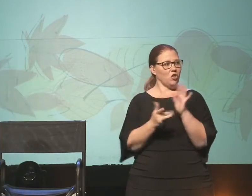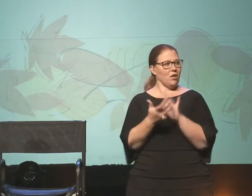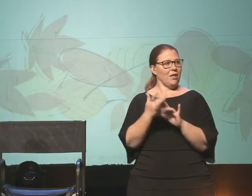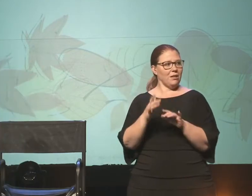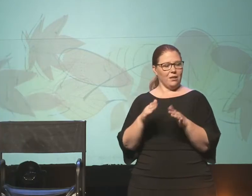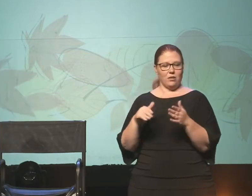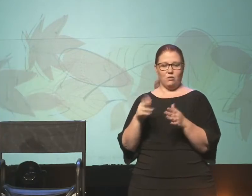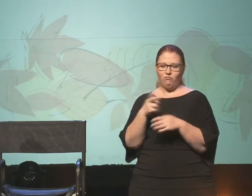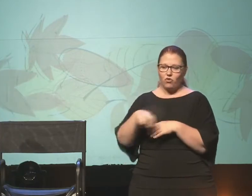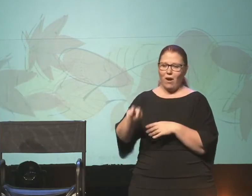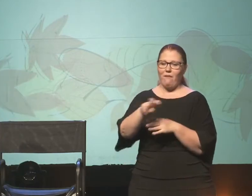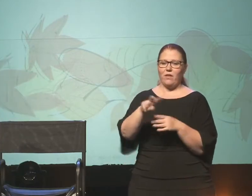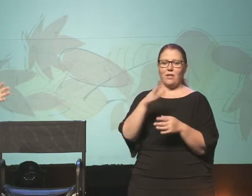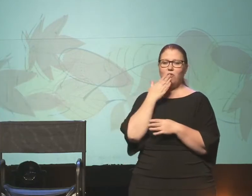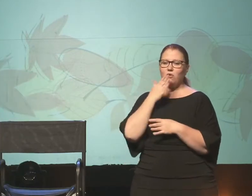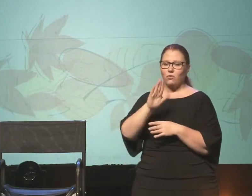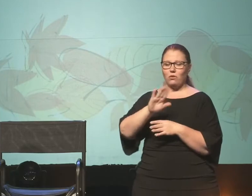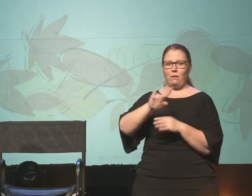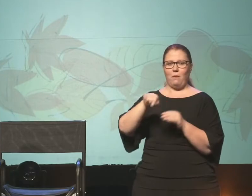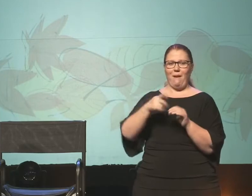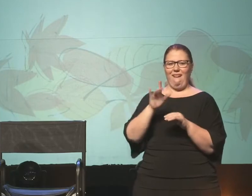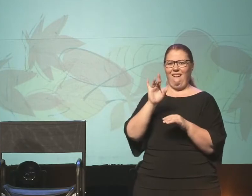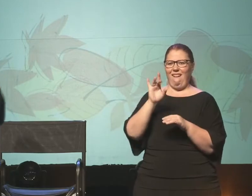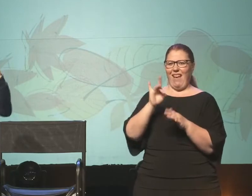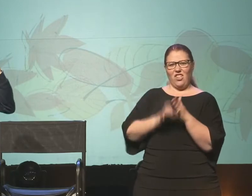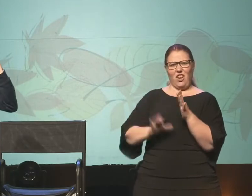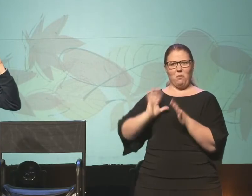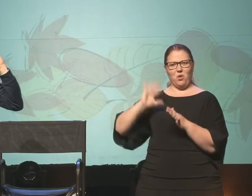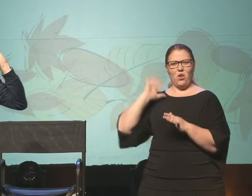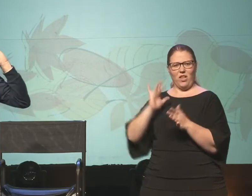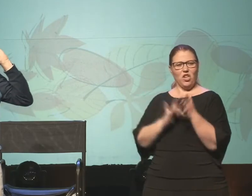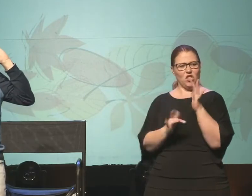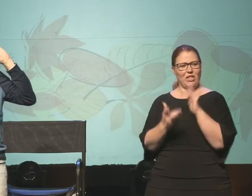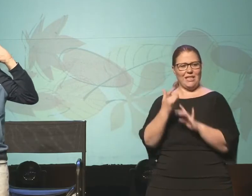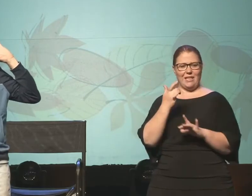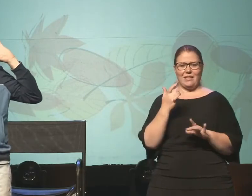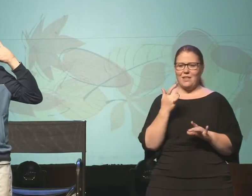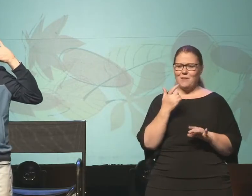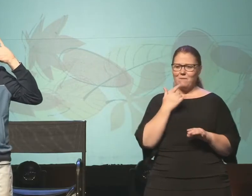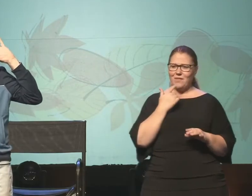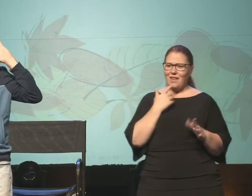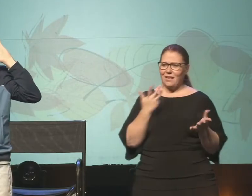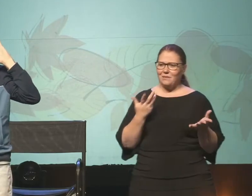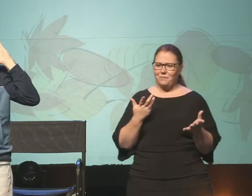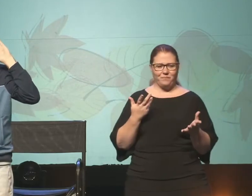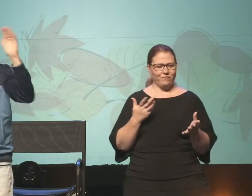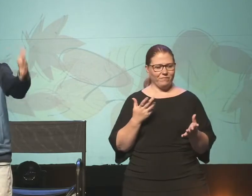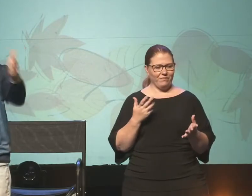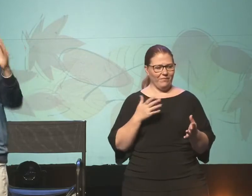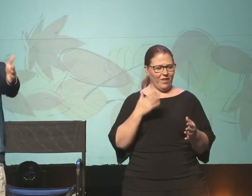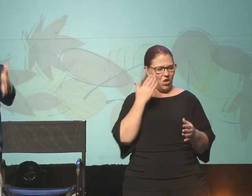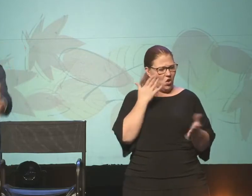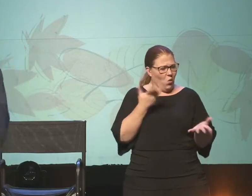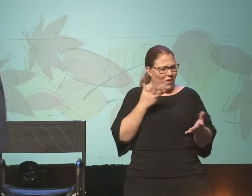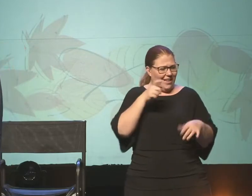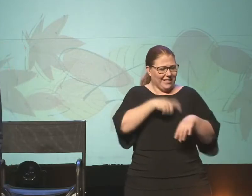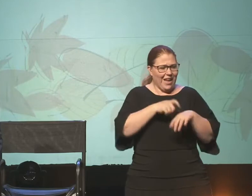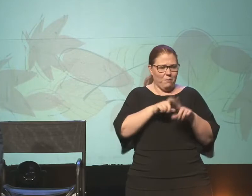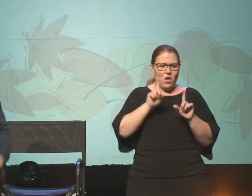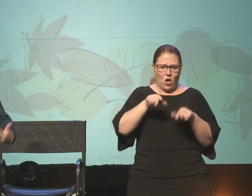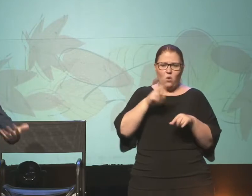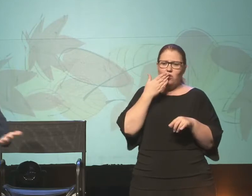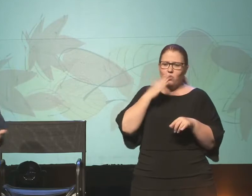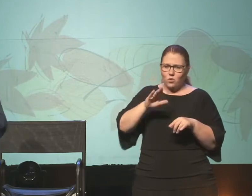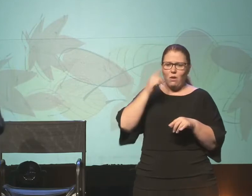way to Jerusalem. About eight chapters earlier or so, Jesus is said to have kind of said, hey, you know what? It's time to go to Jerusalem